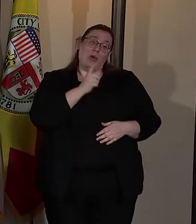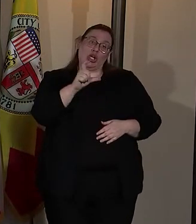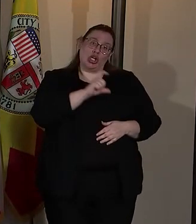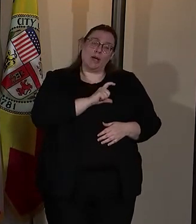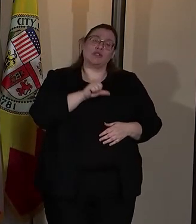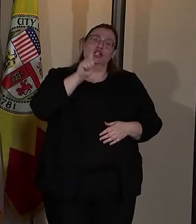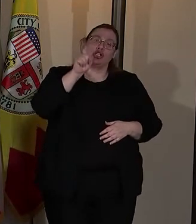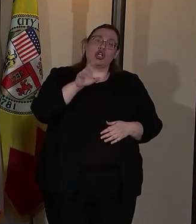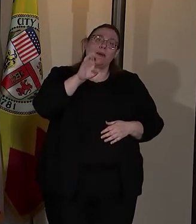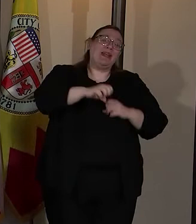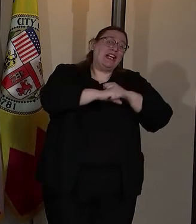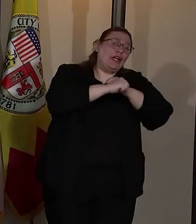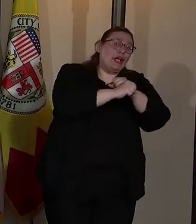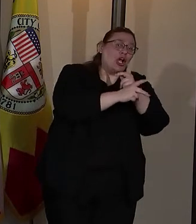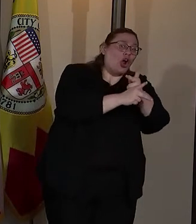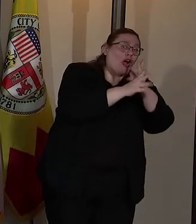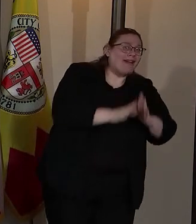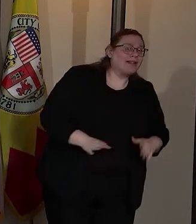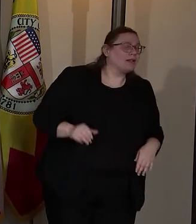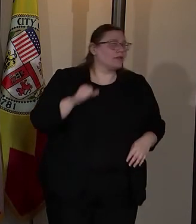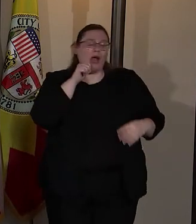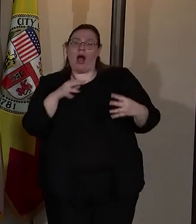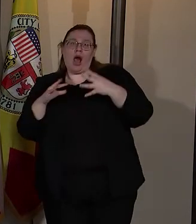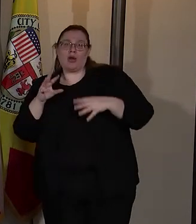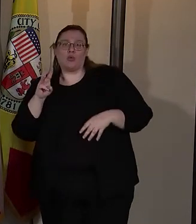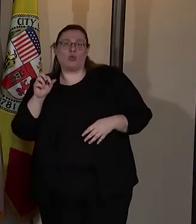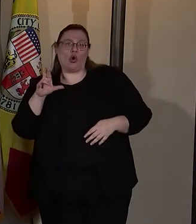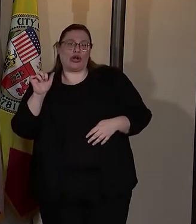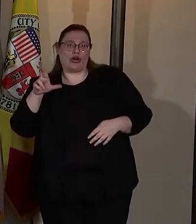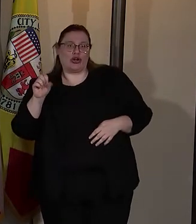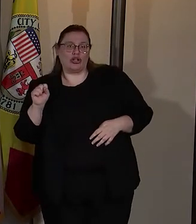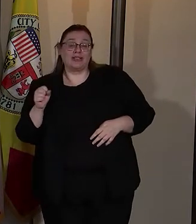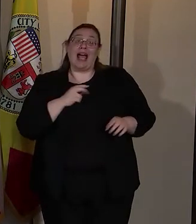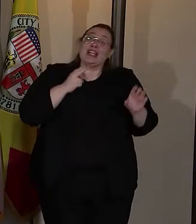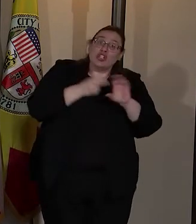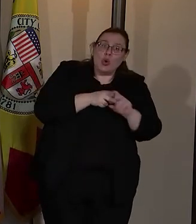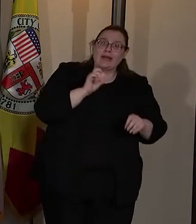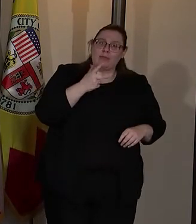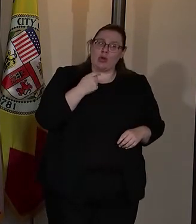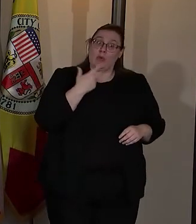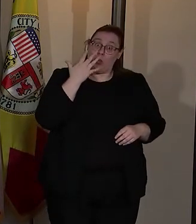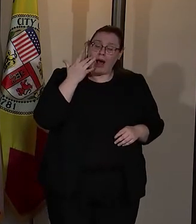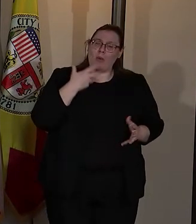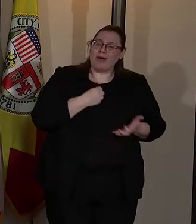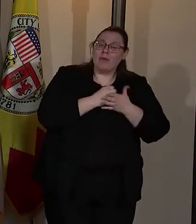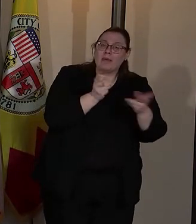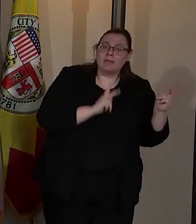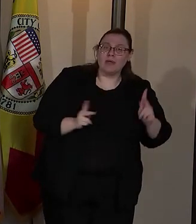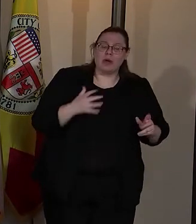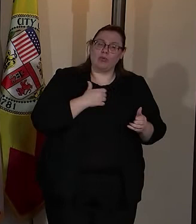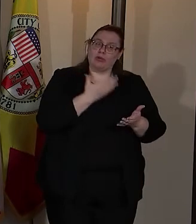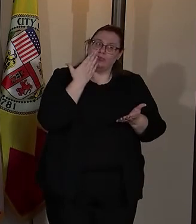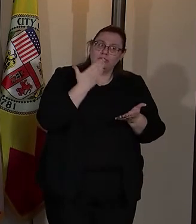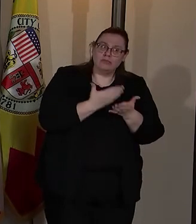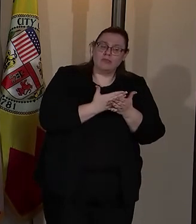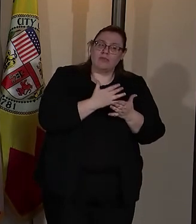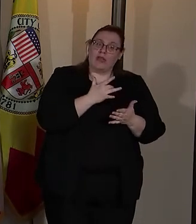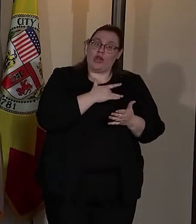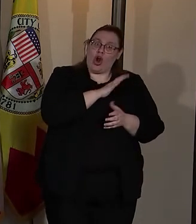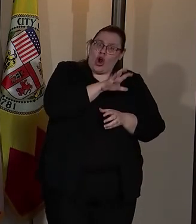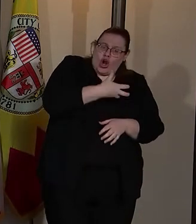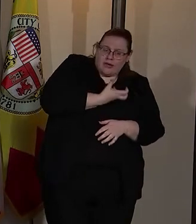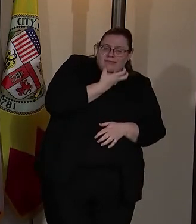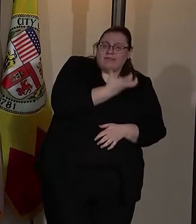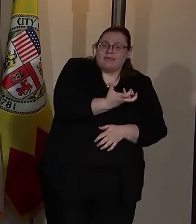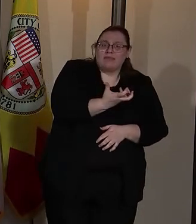be guardians, not warriors. I joined the department because I wanted to help people. I wanted to show the heart behind the badge